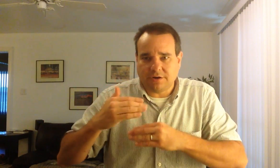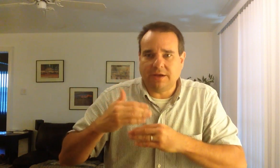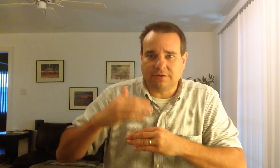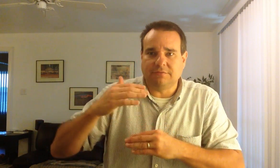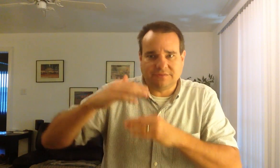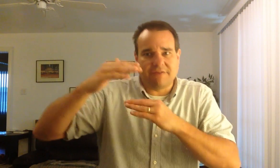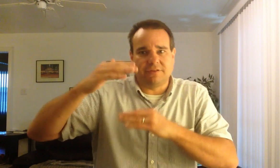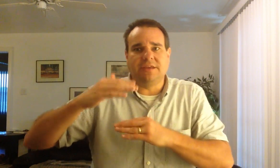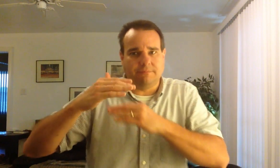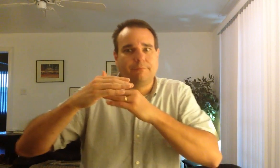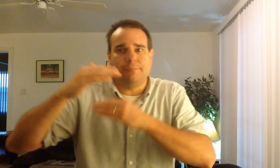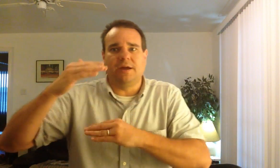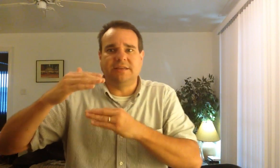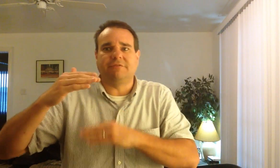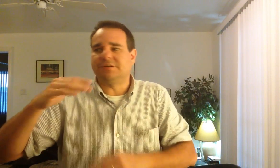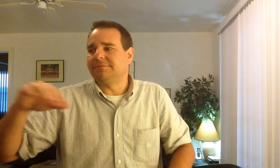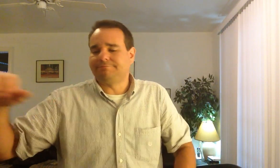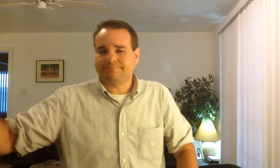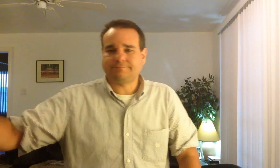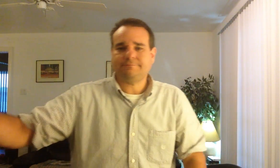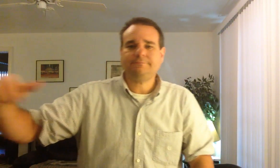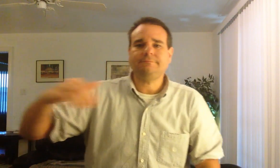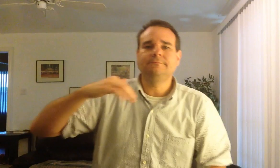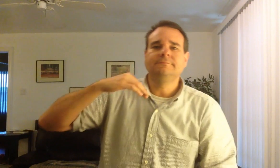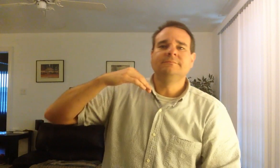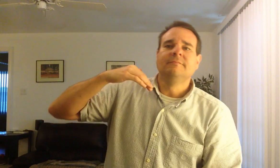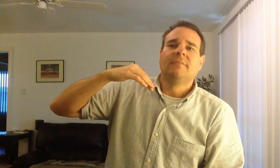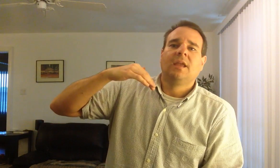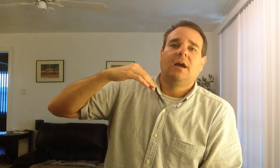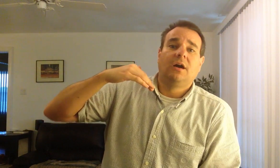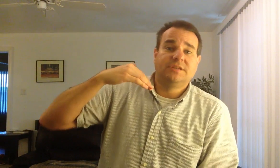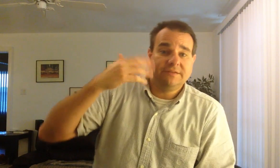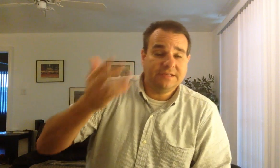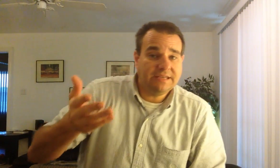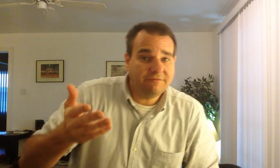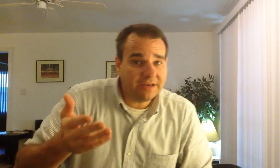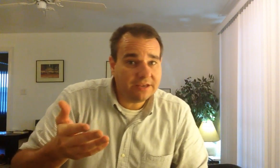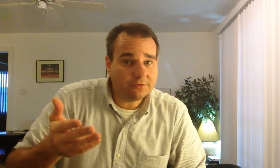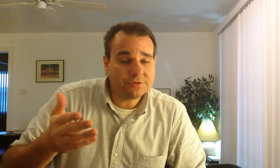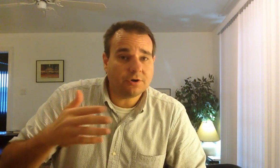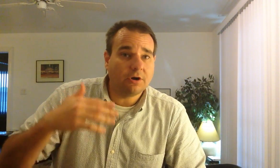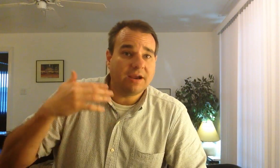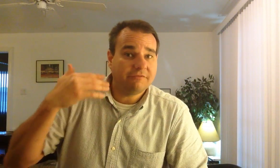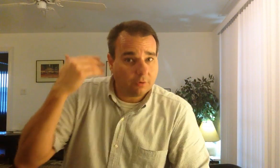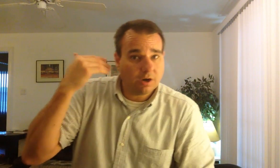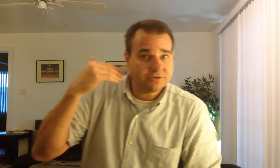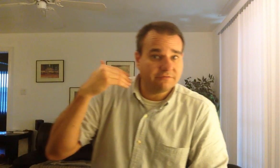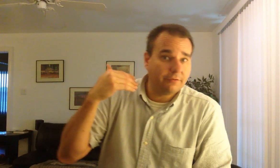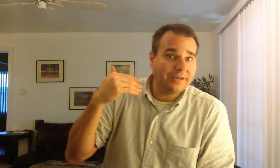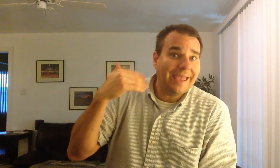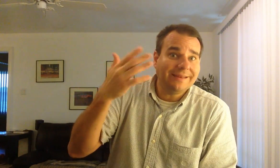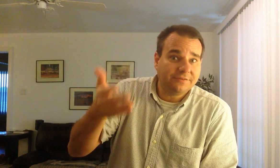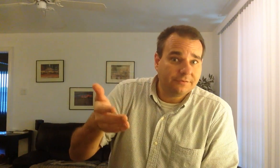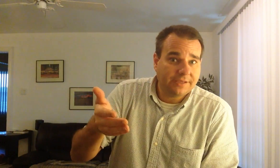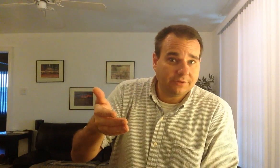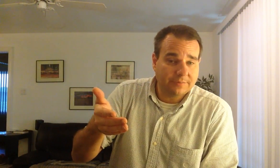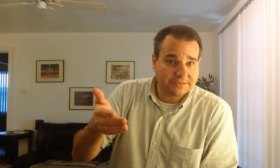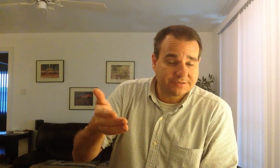start hearing definitely a difference. Our DVD videos are at 448 kilobits